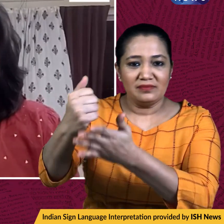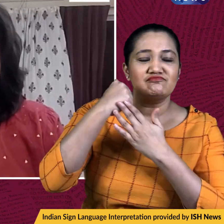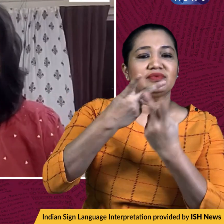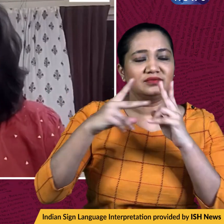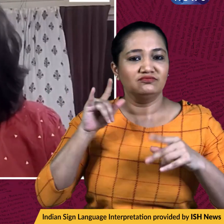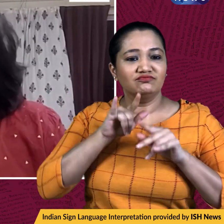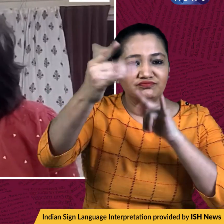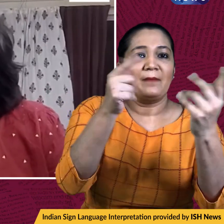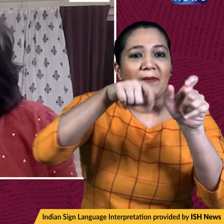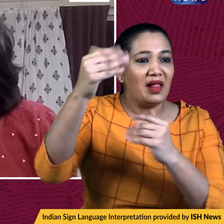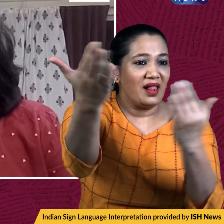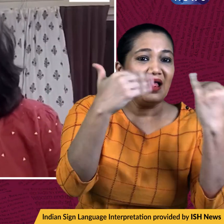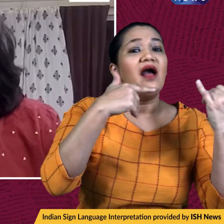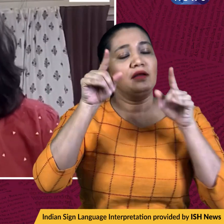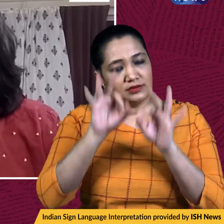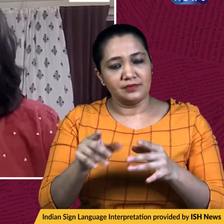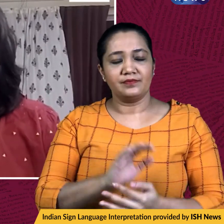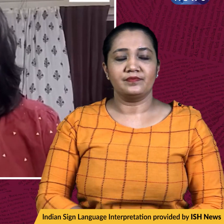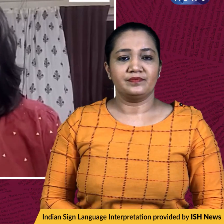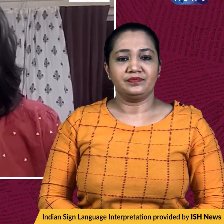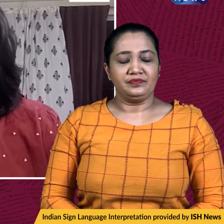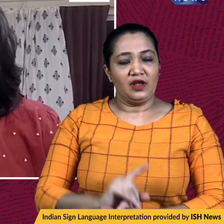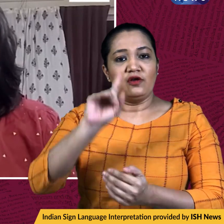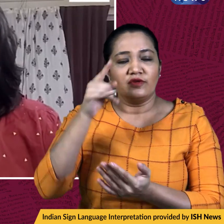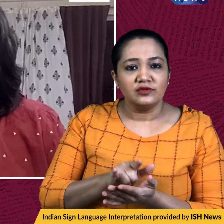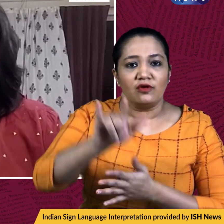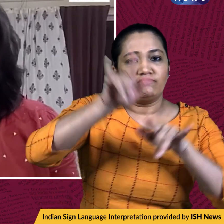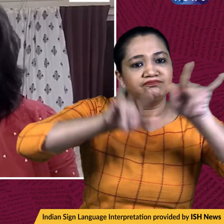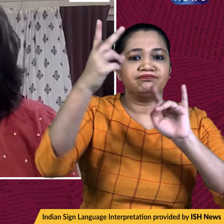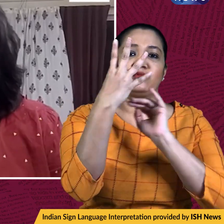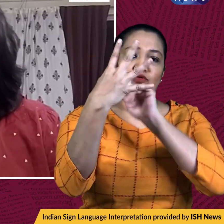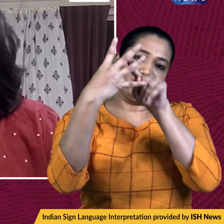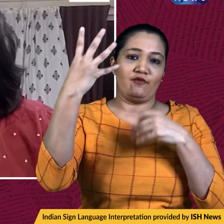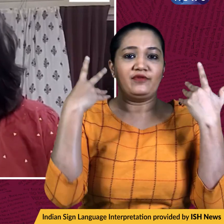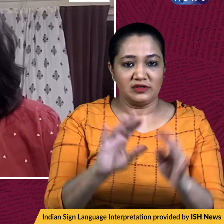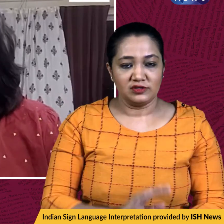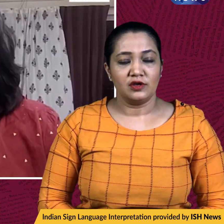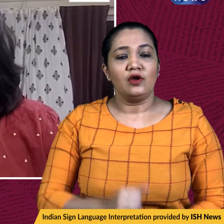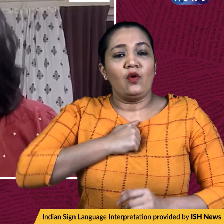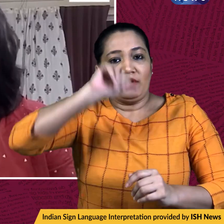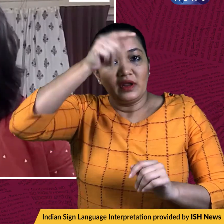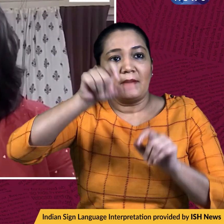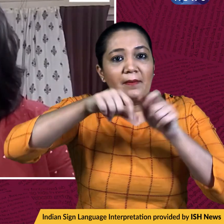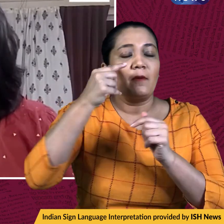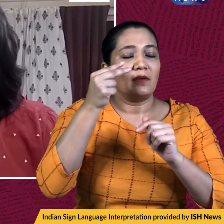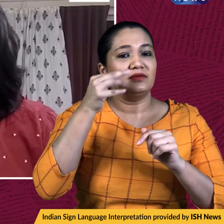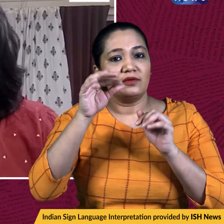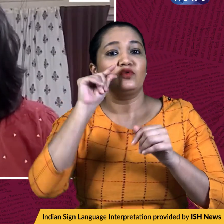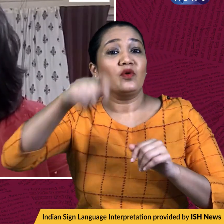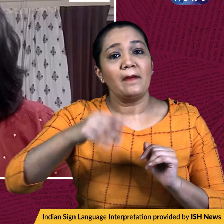in Operation Ganga. It's launched about four flights till now to bring back Indian nationals from Ukraine.